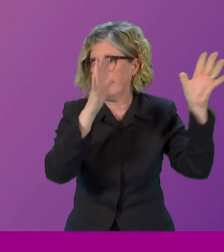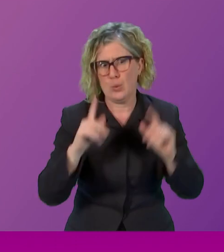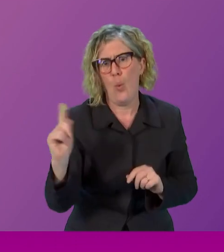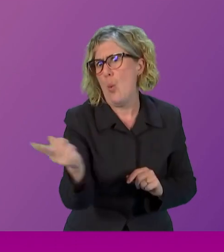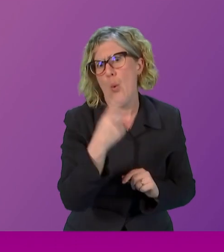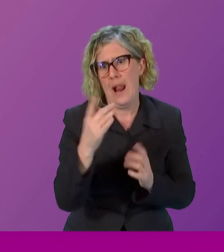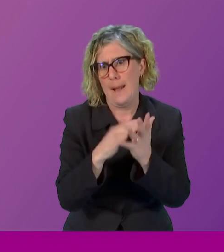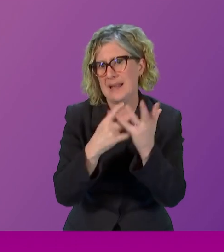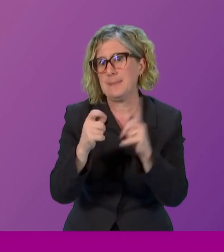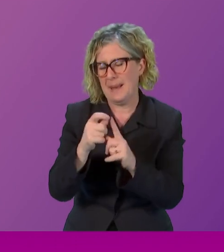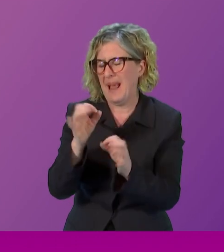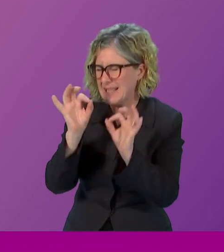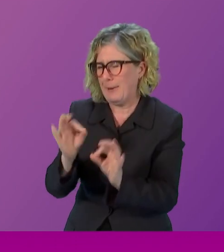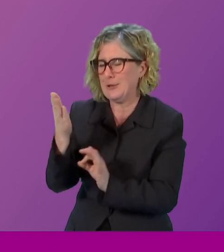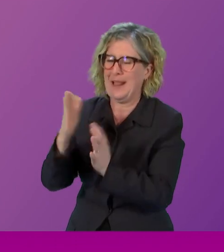chamber.